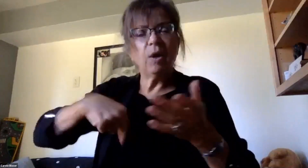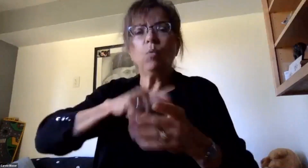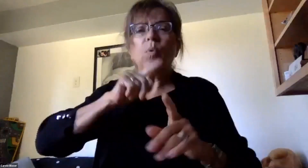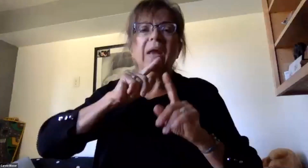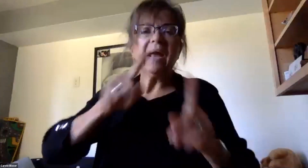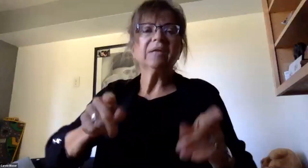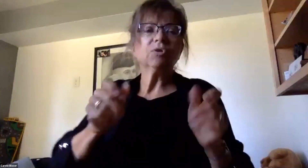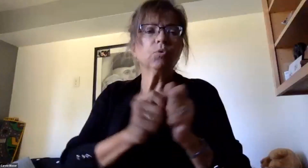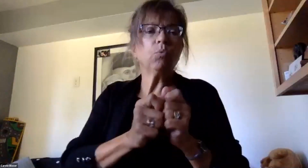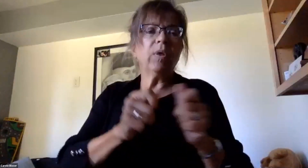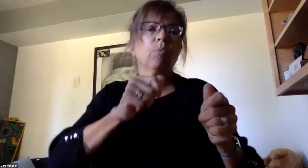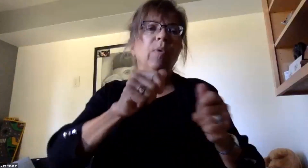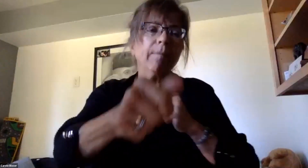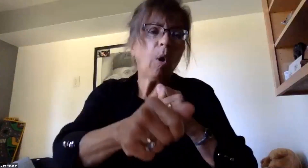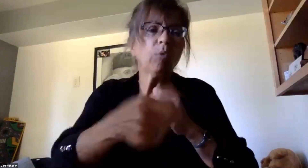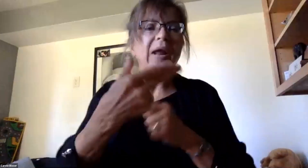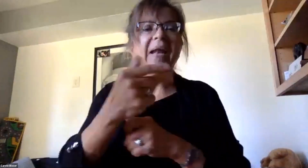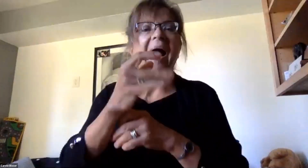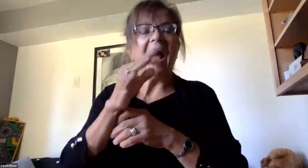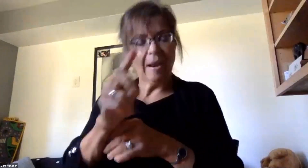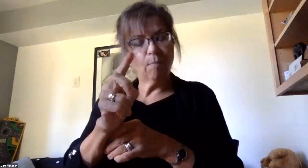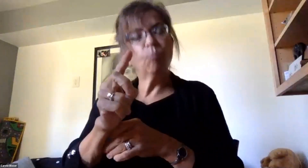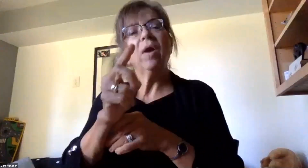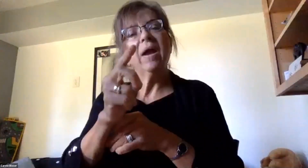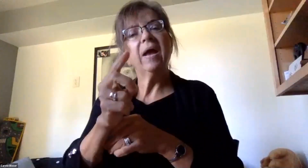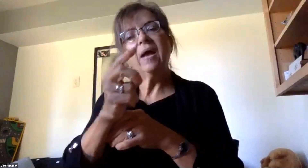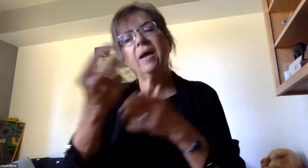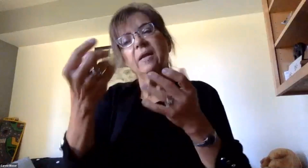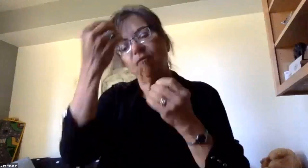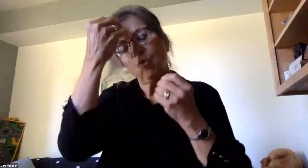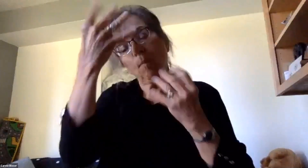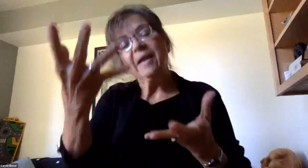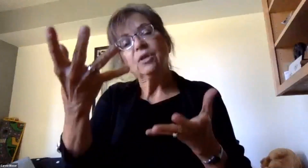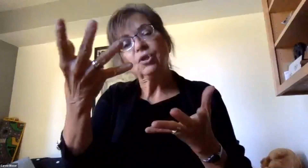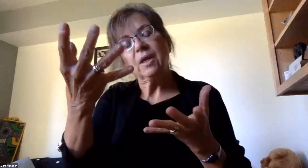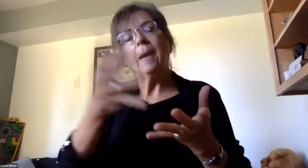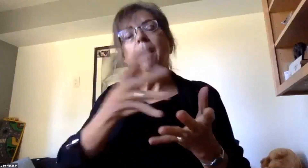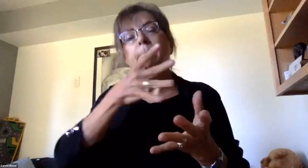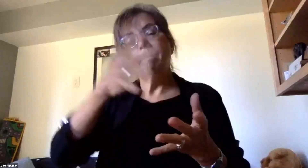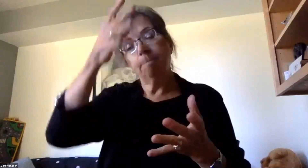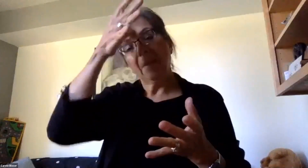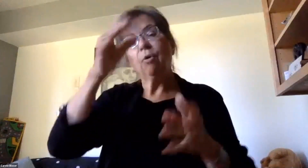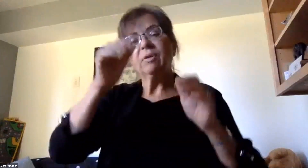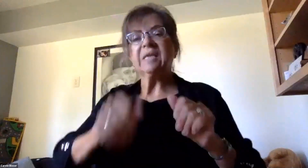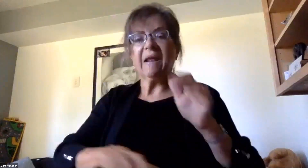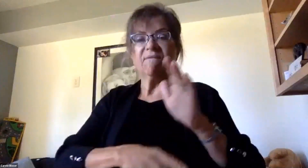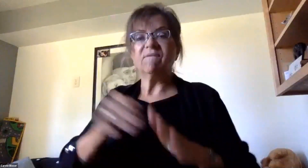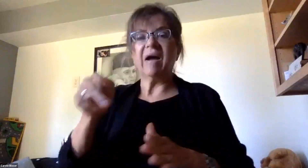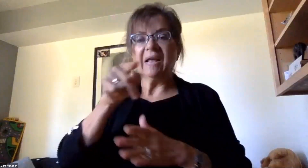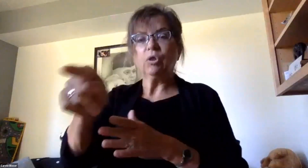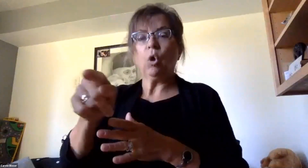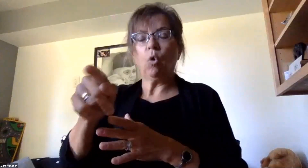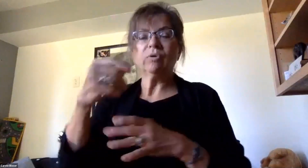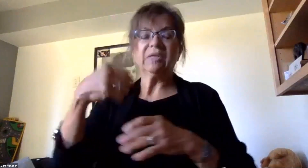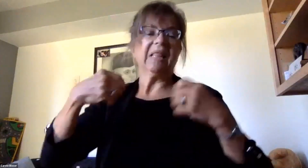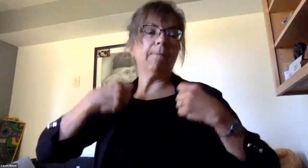group placements that were announced last Friday. Parents may find those placements in the campus backpack section of our infinite campus